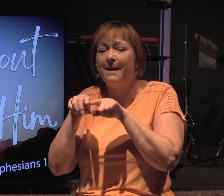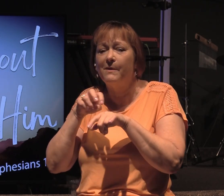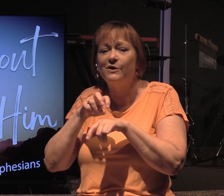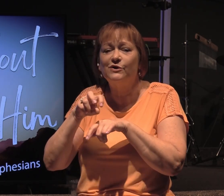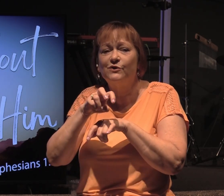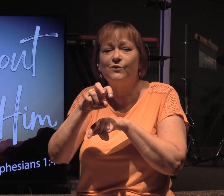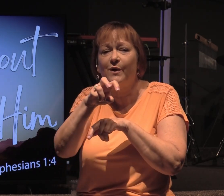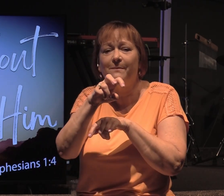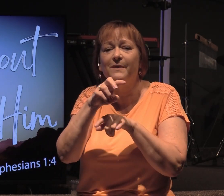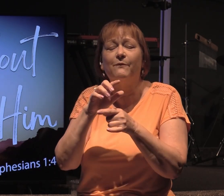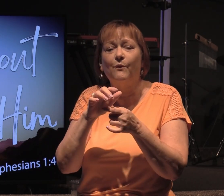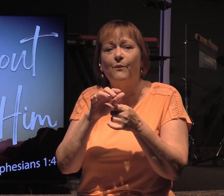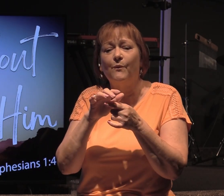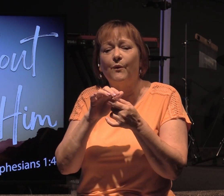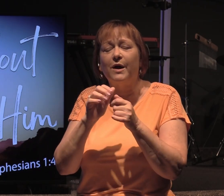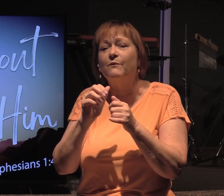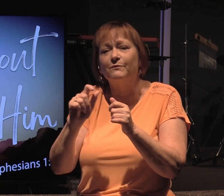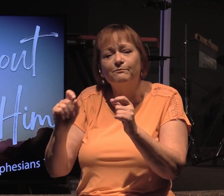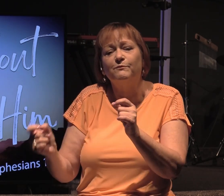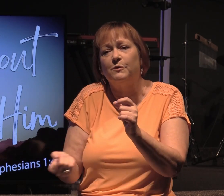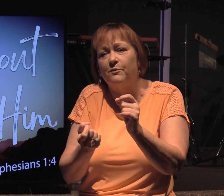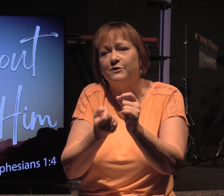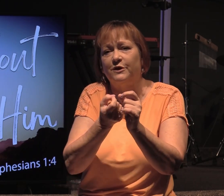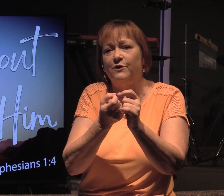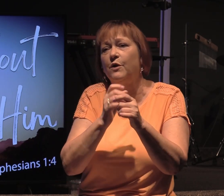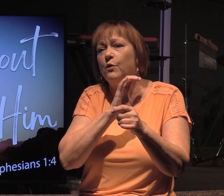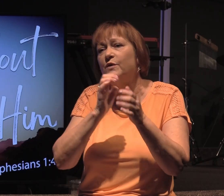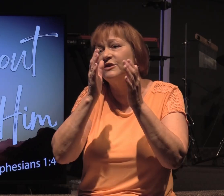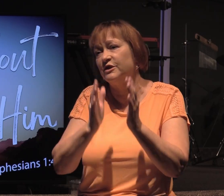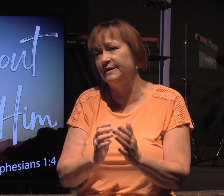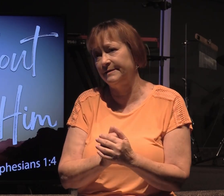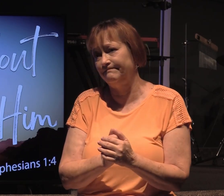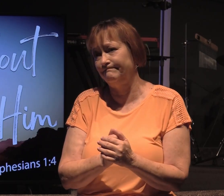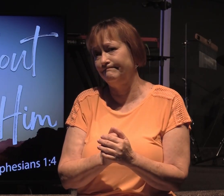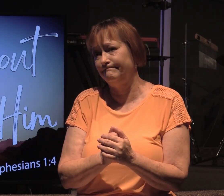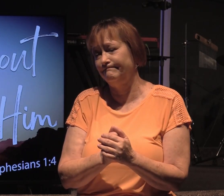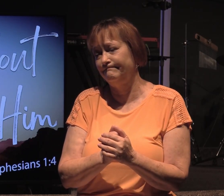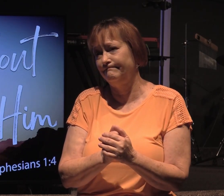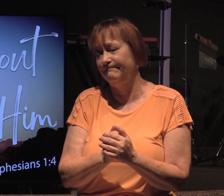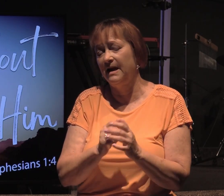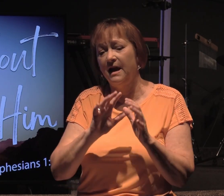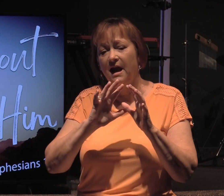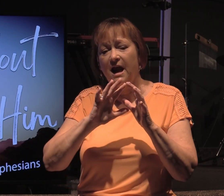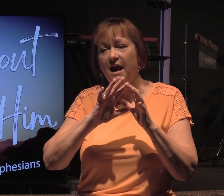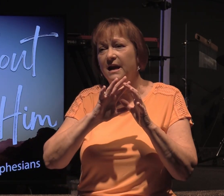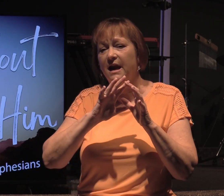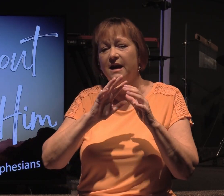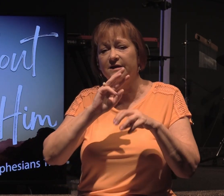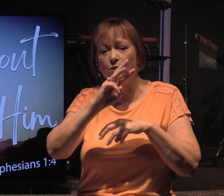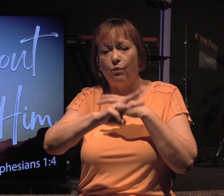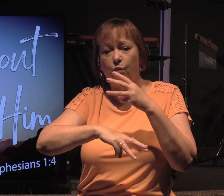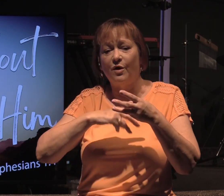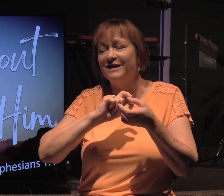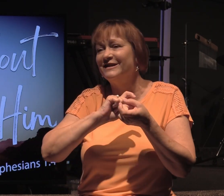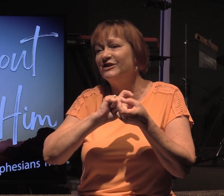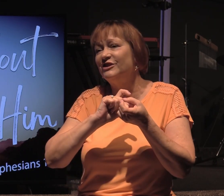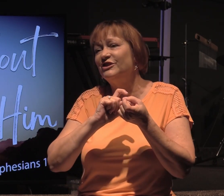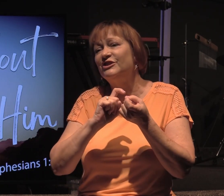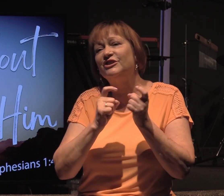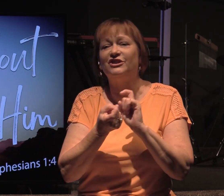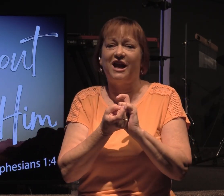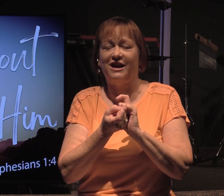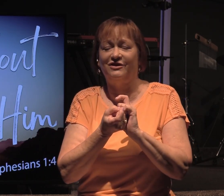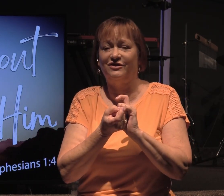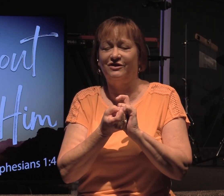to persecute the Christians. And his whole world was changed. He became a